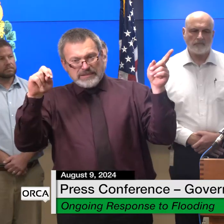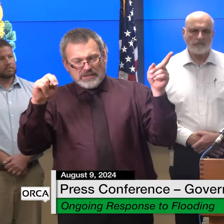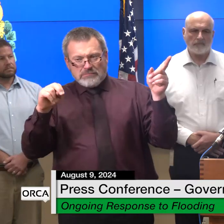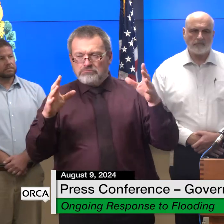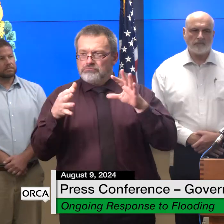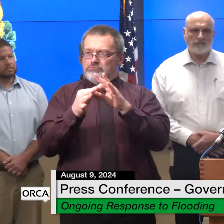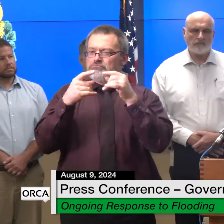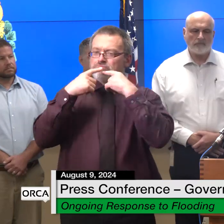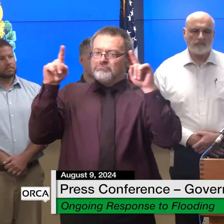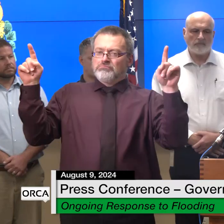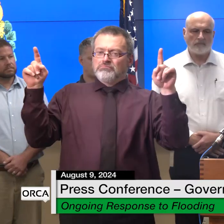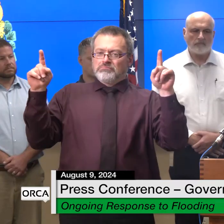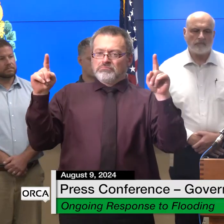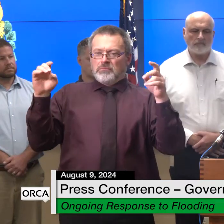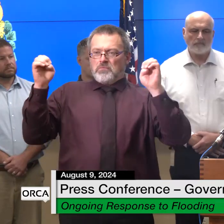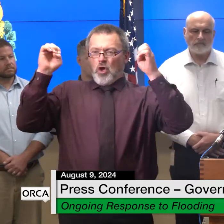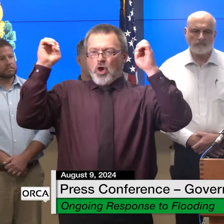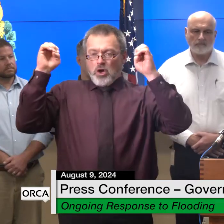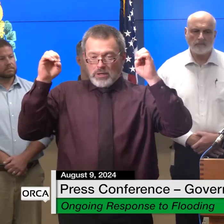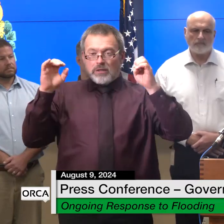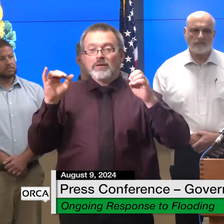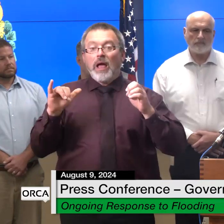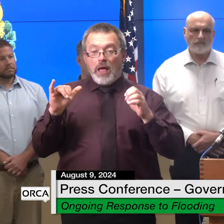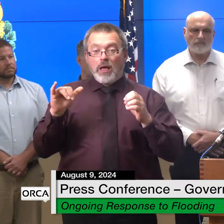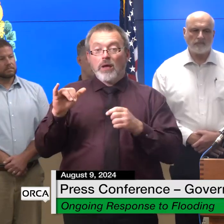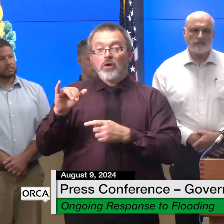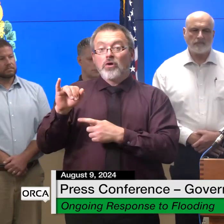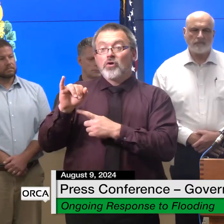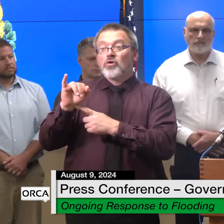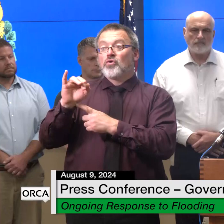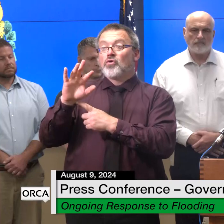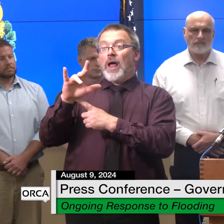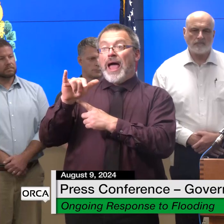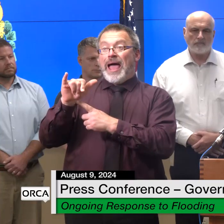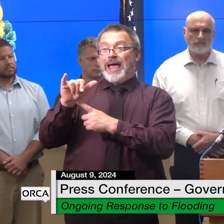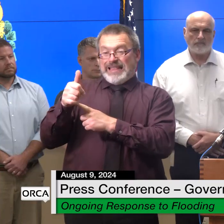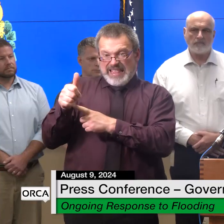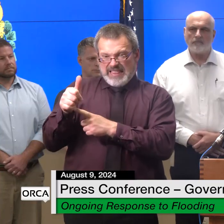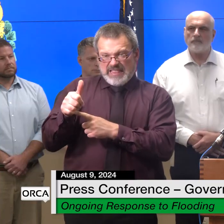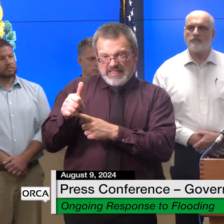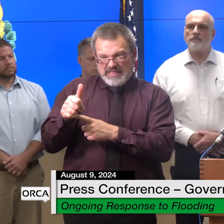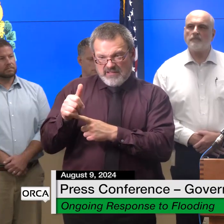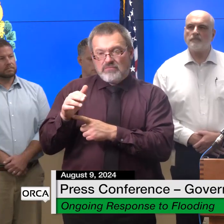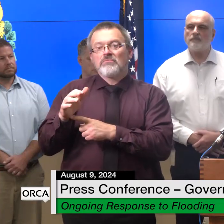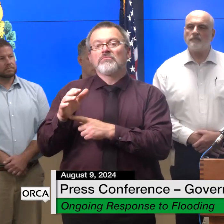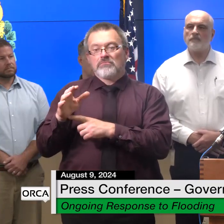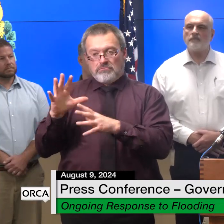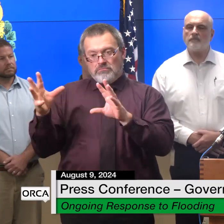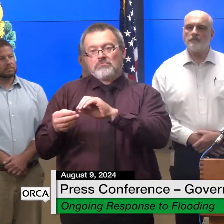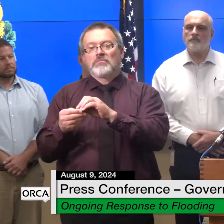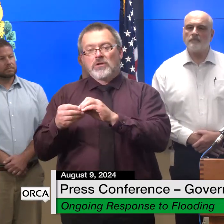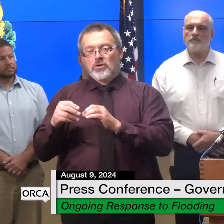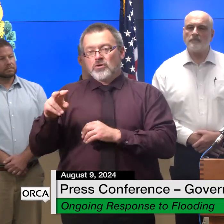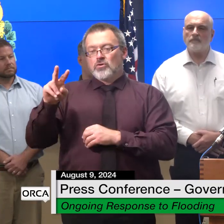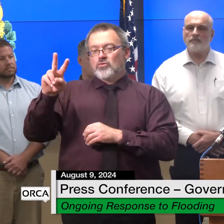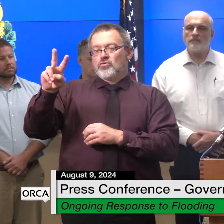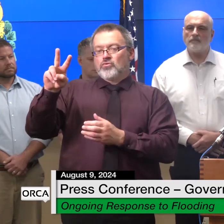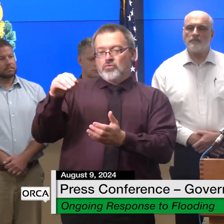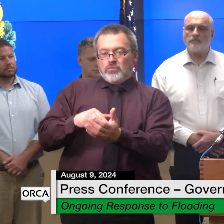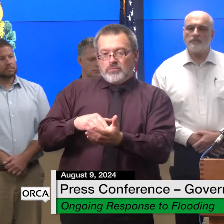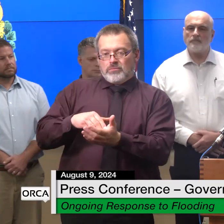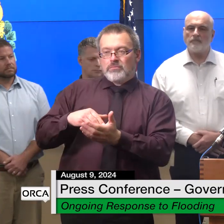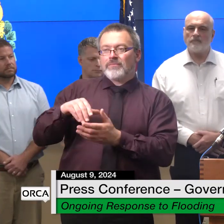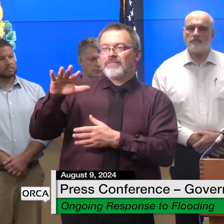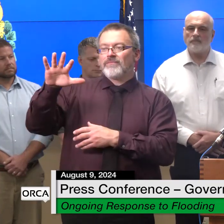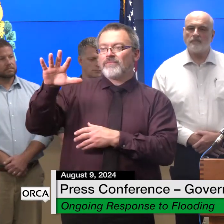for that storm 211 has received 2 575 reports of